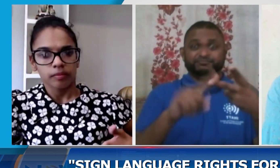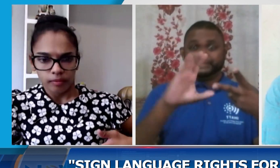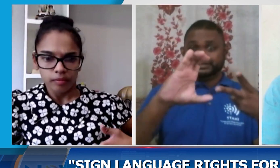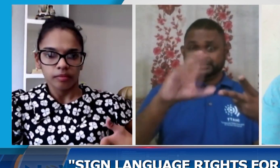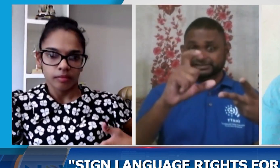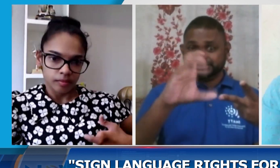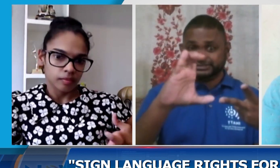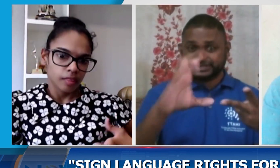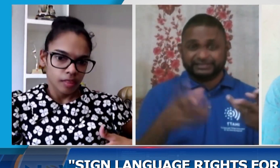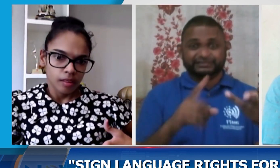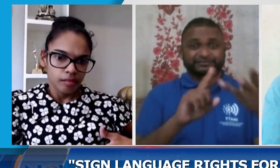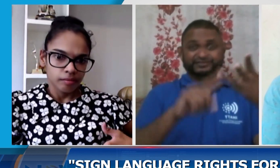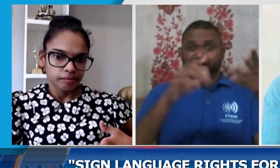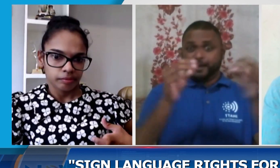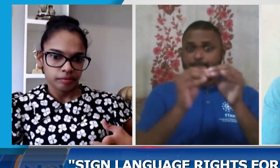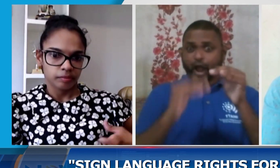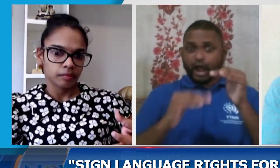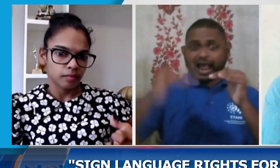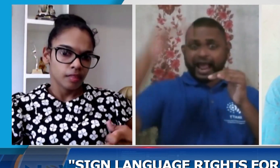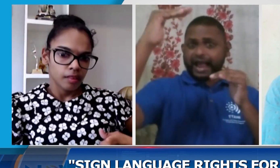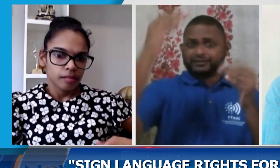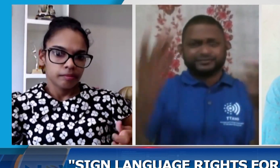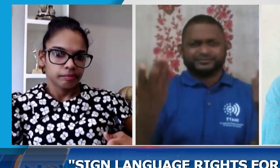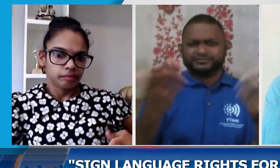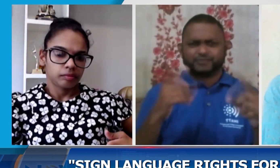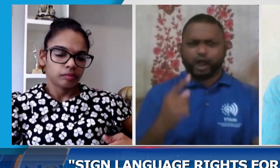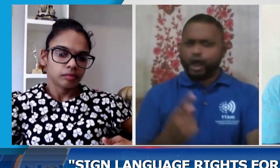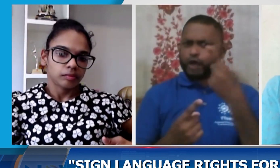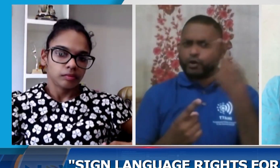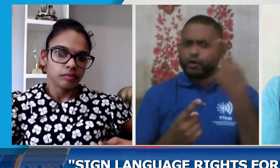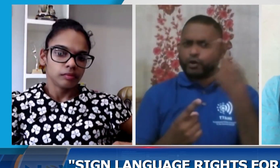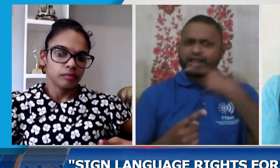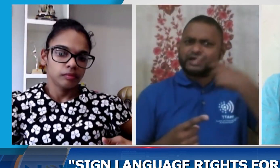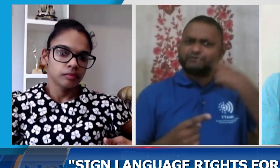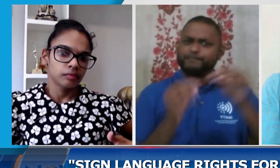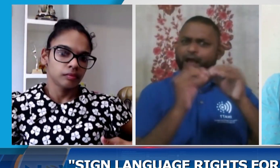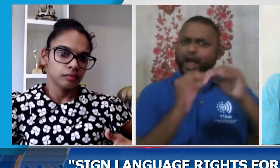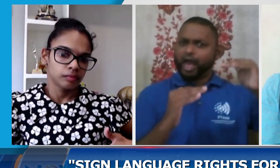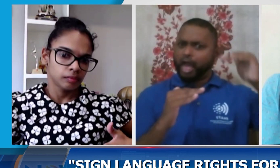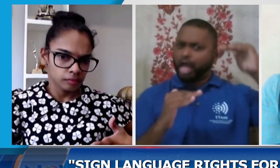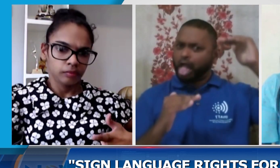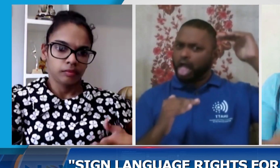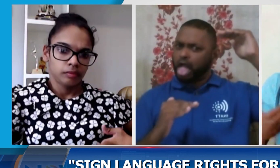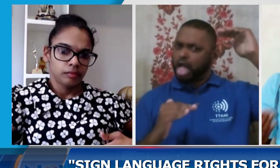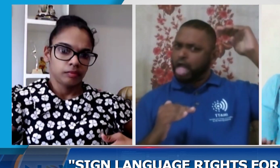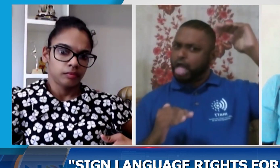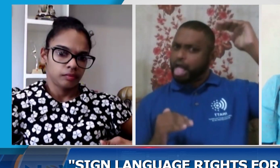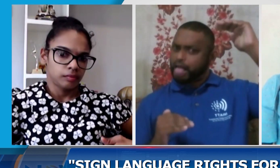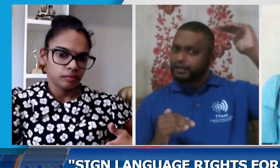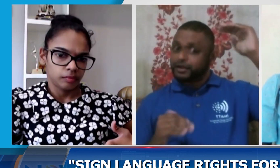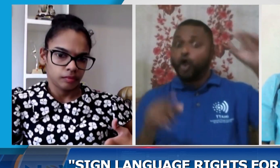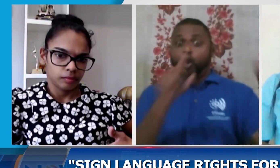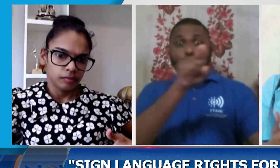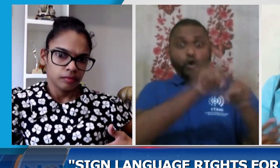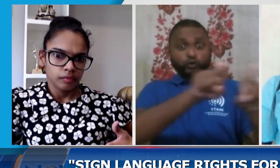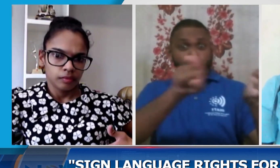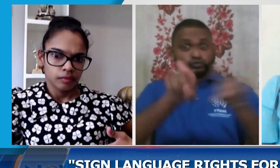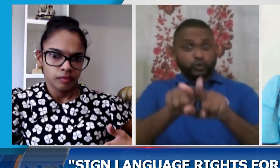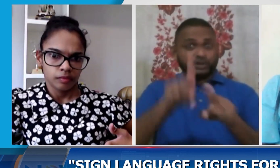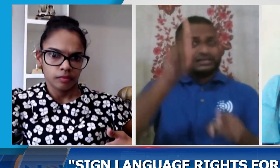When it comes to SEA, CXC, and other higher level education, hearing people can go on to tertiary education